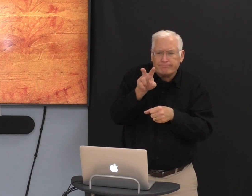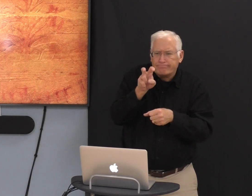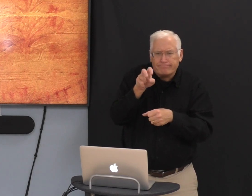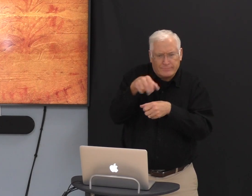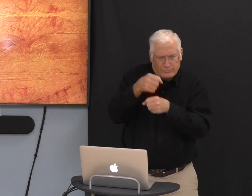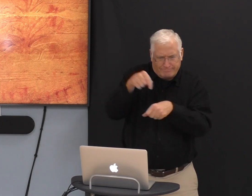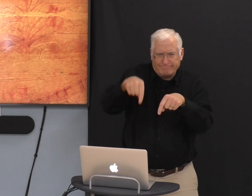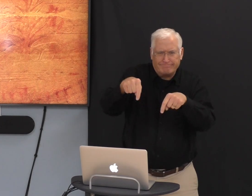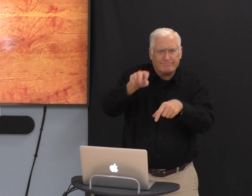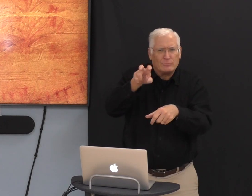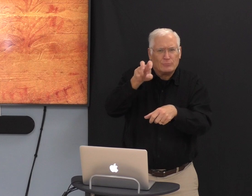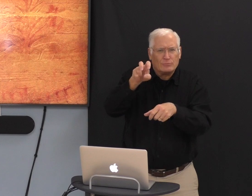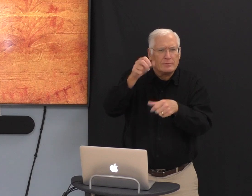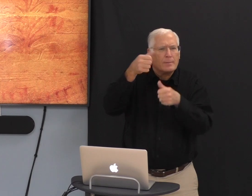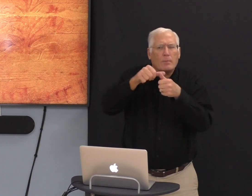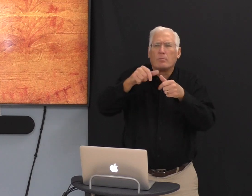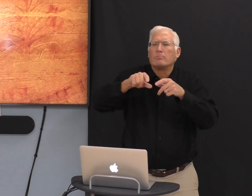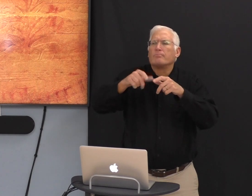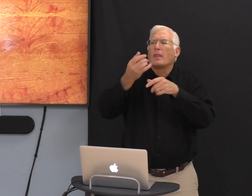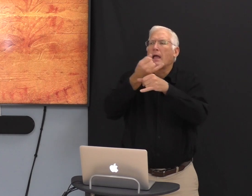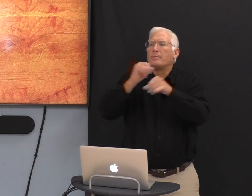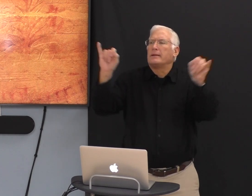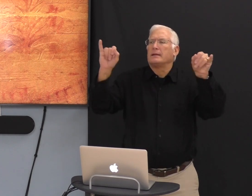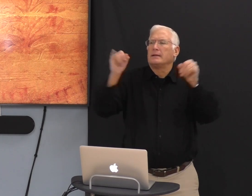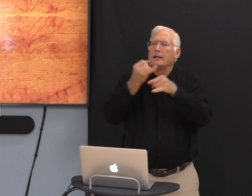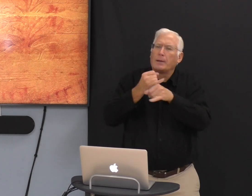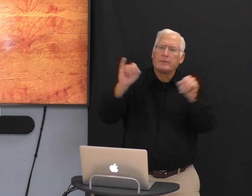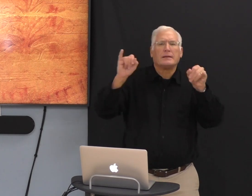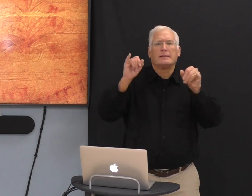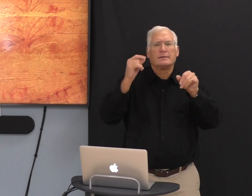you know, maybe in the last 200 years, you know,